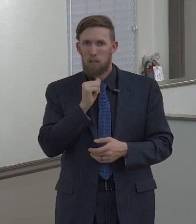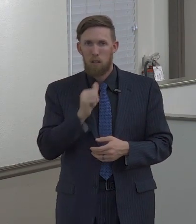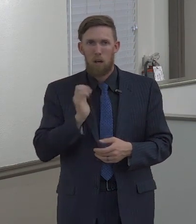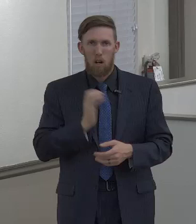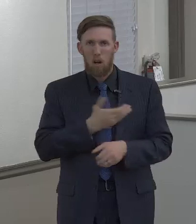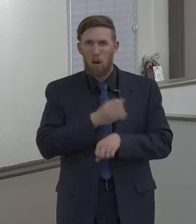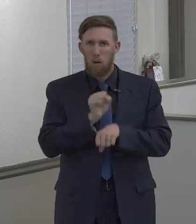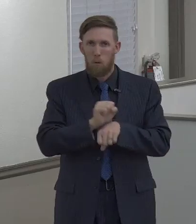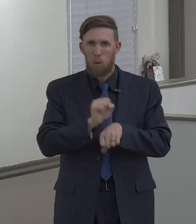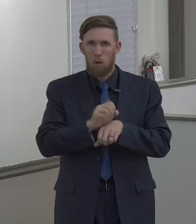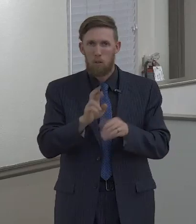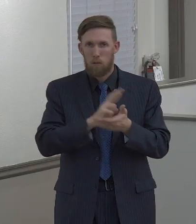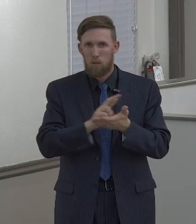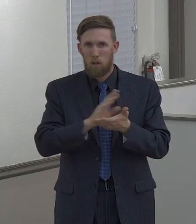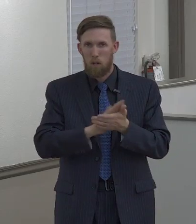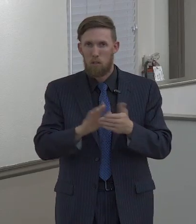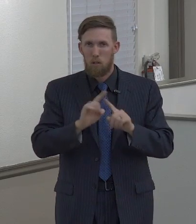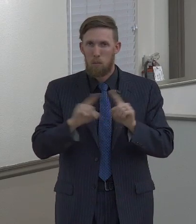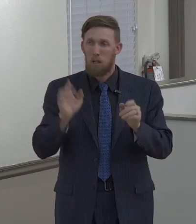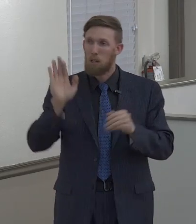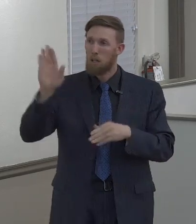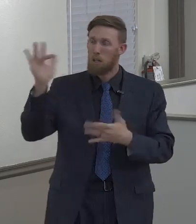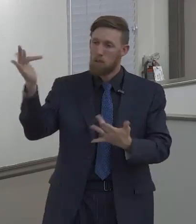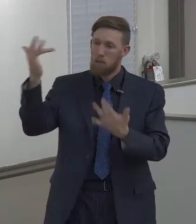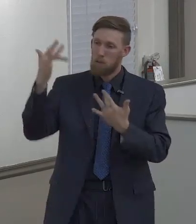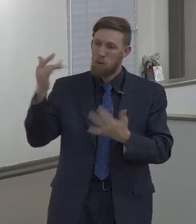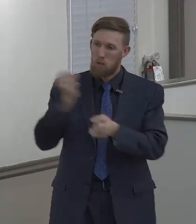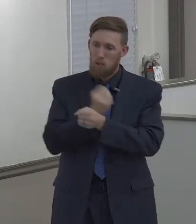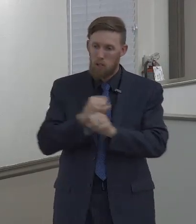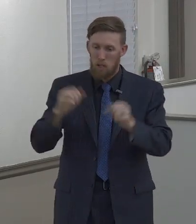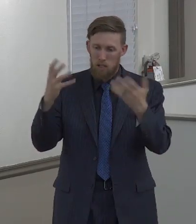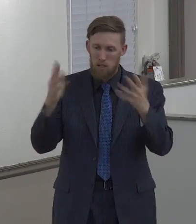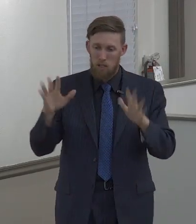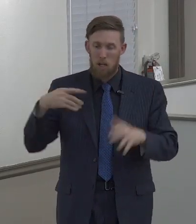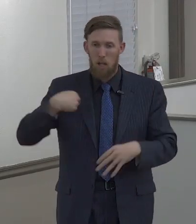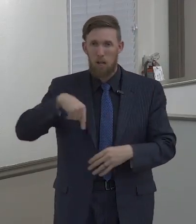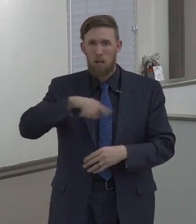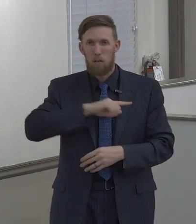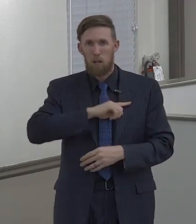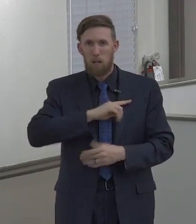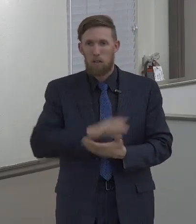works of righteousness which we have done, but according to his mercy he saved us.